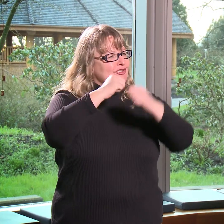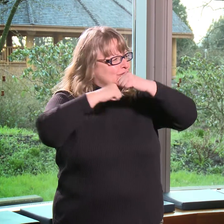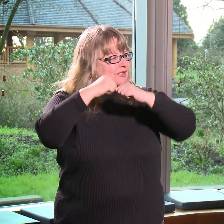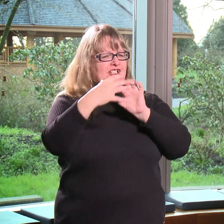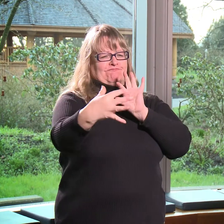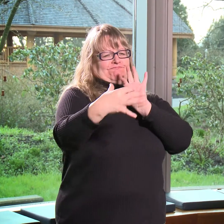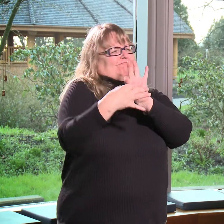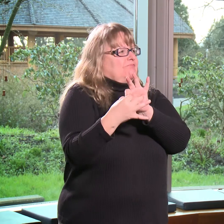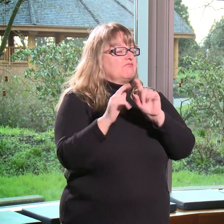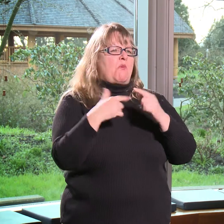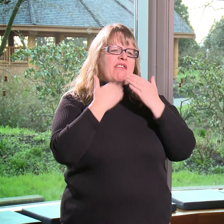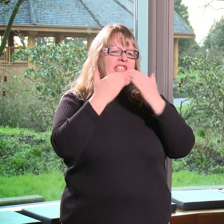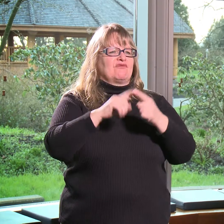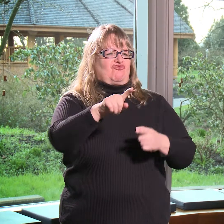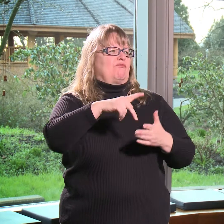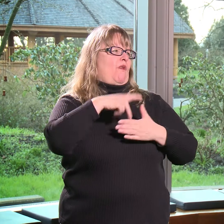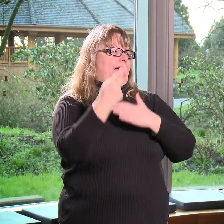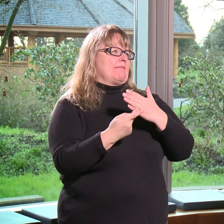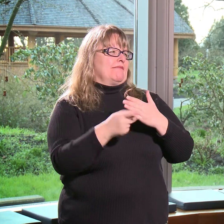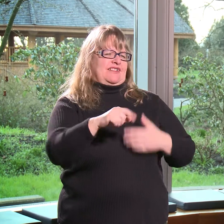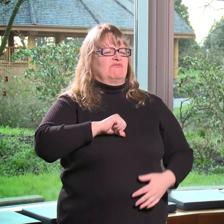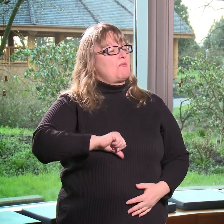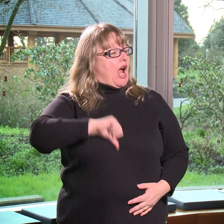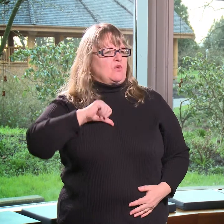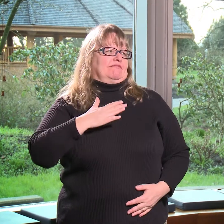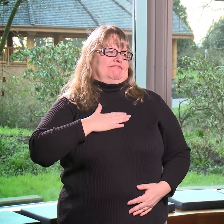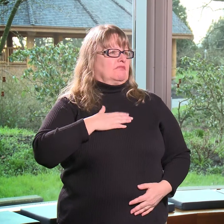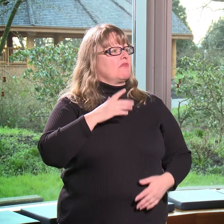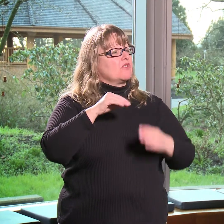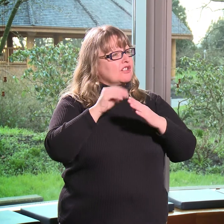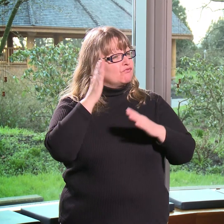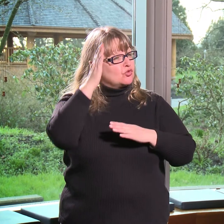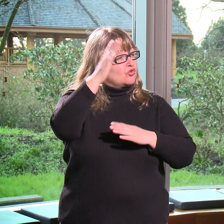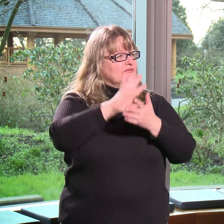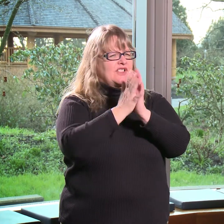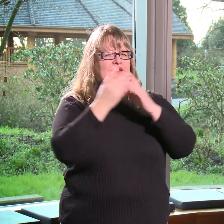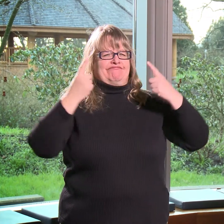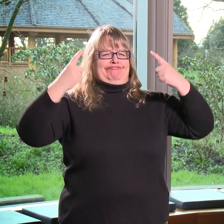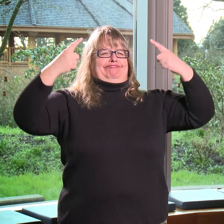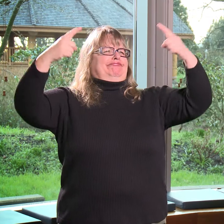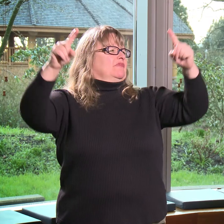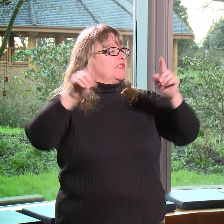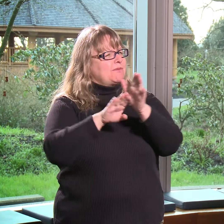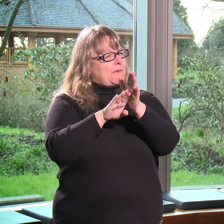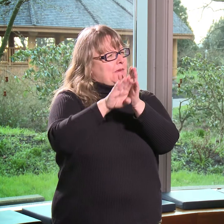and sign language and structure and everything. So I'm quite grateful that this program has been established and I'm very proud of it.